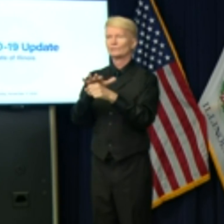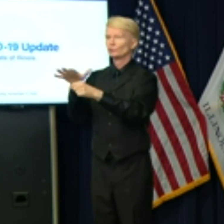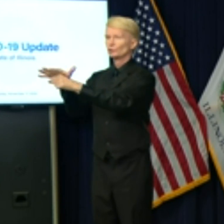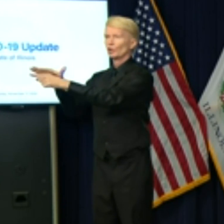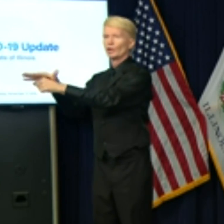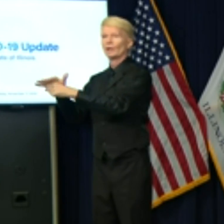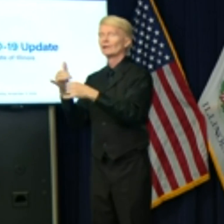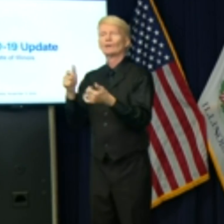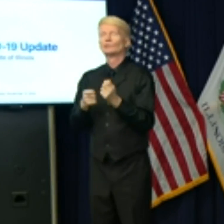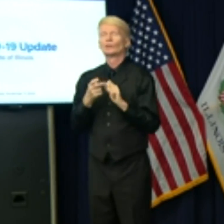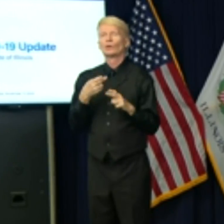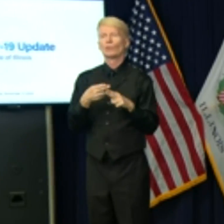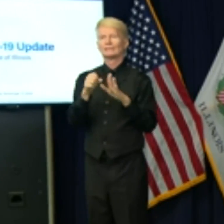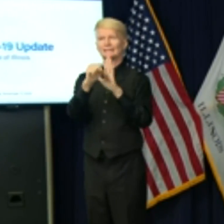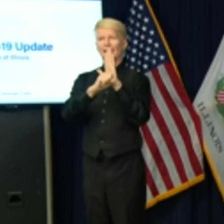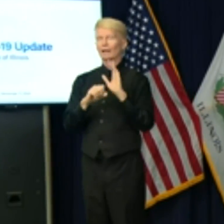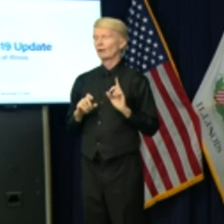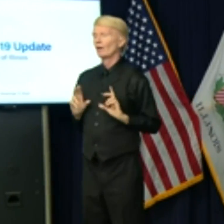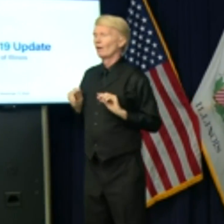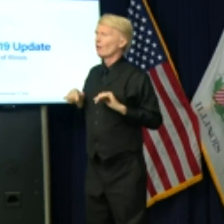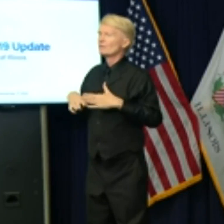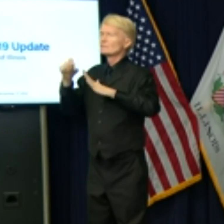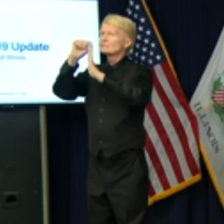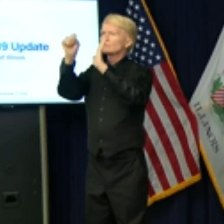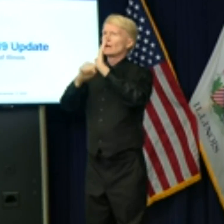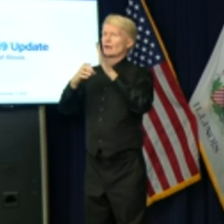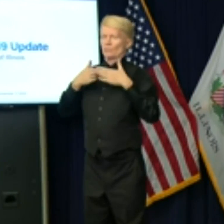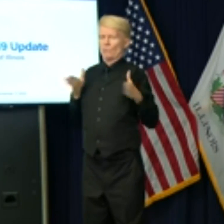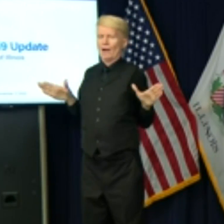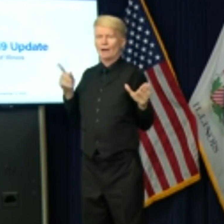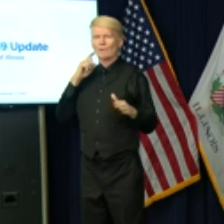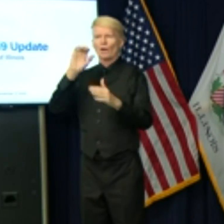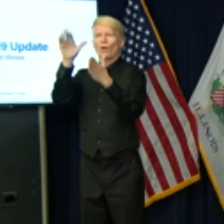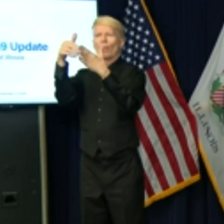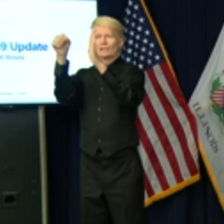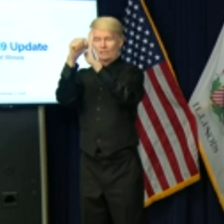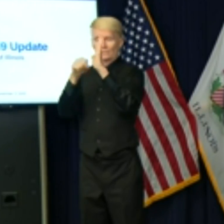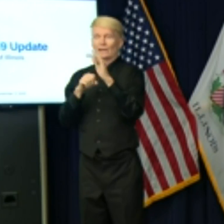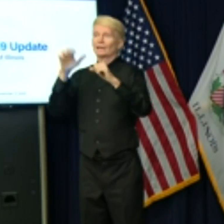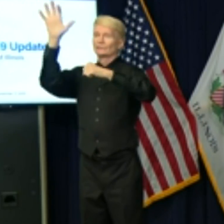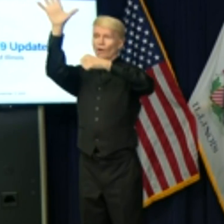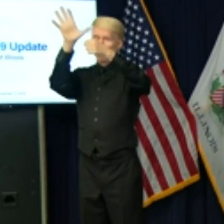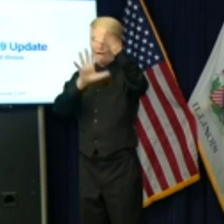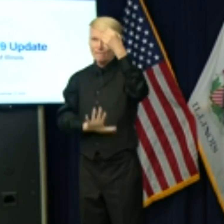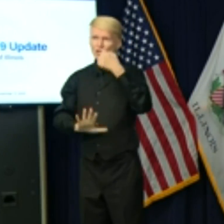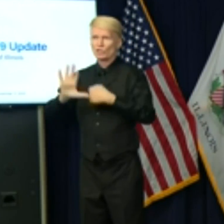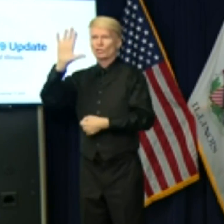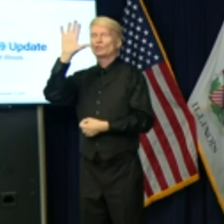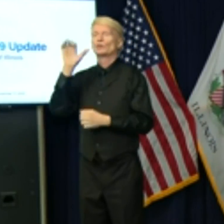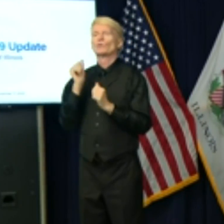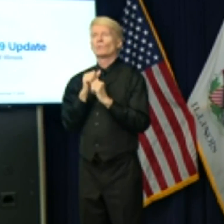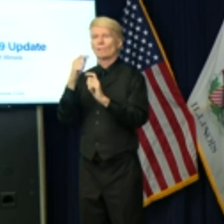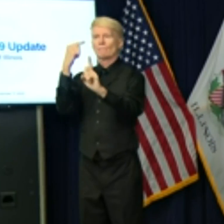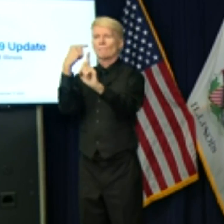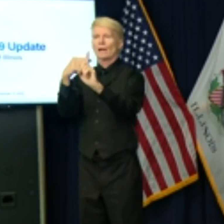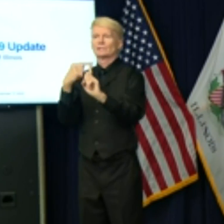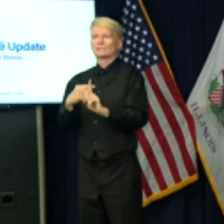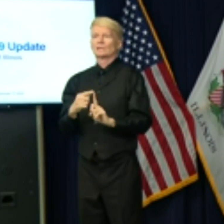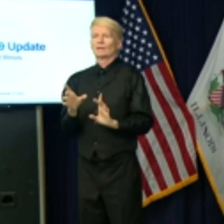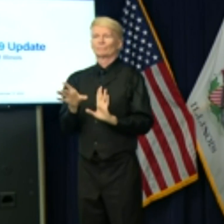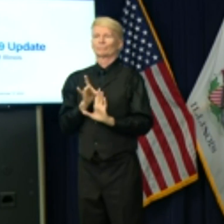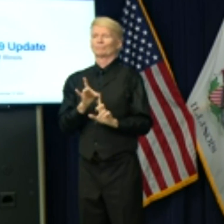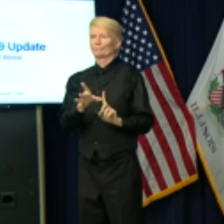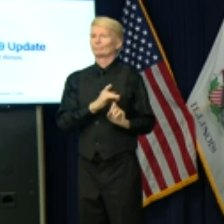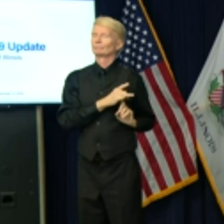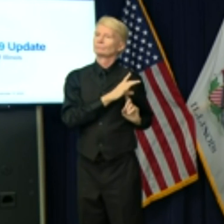it's statewide. Well, these are statewide mitigations, right? Because the entire state, frankly, is covered with positivity rates and